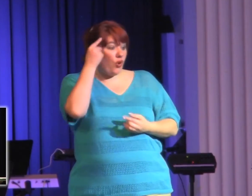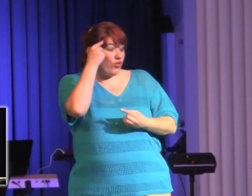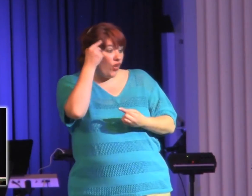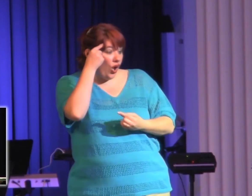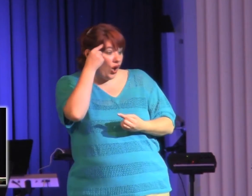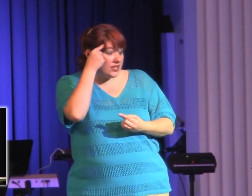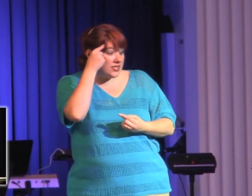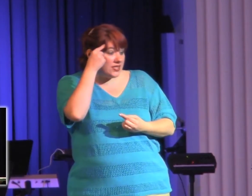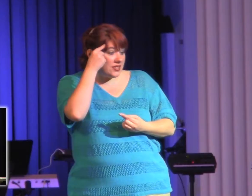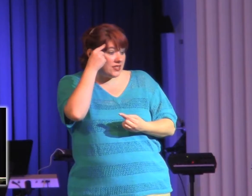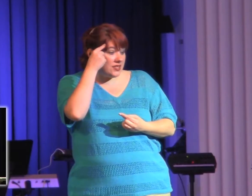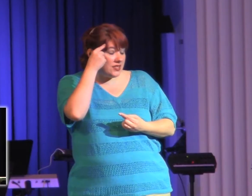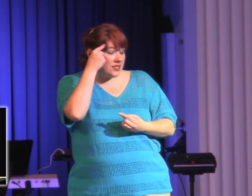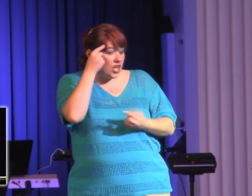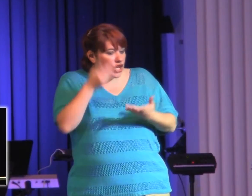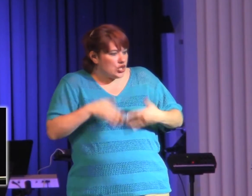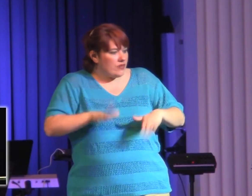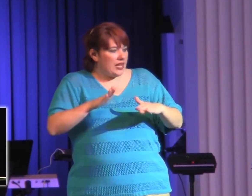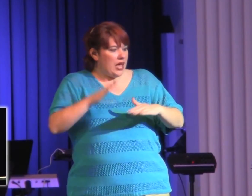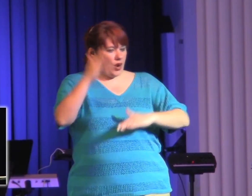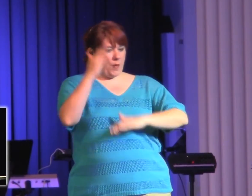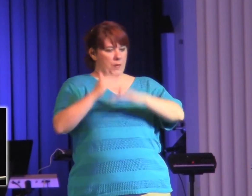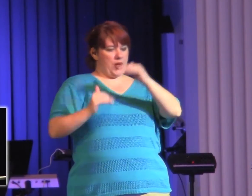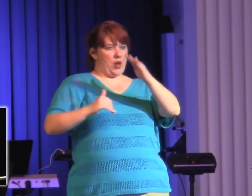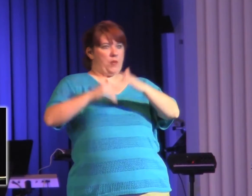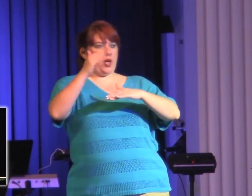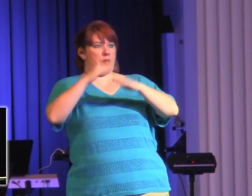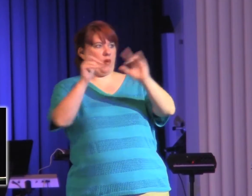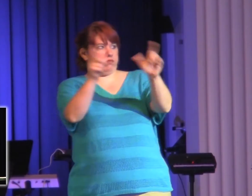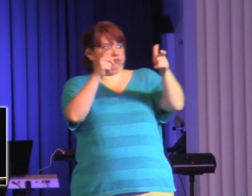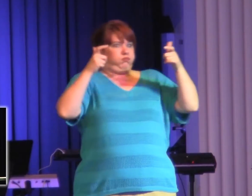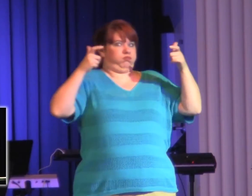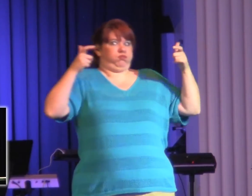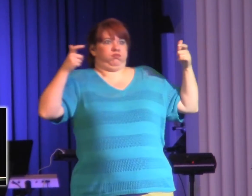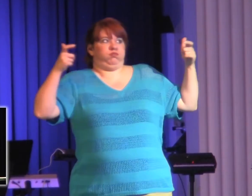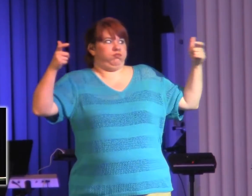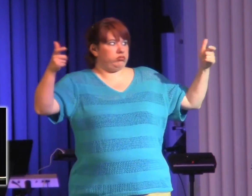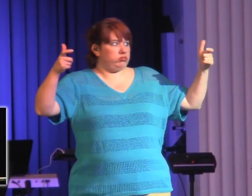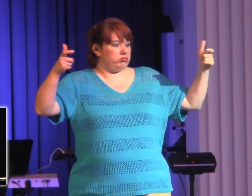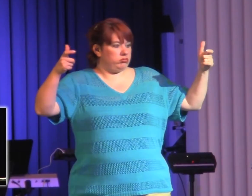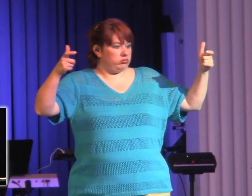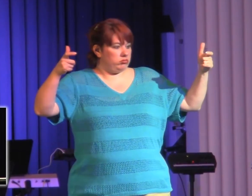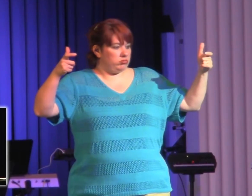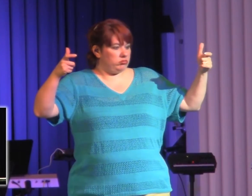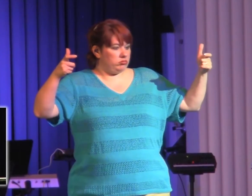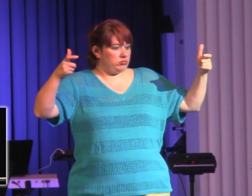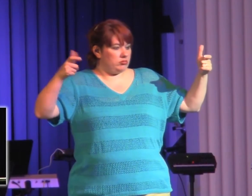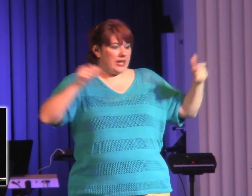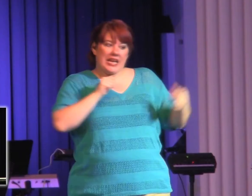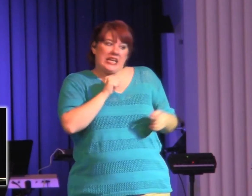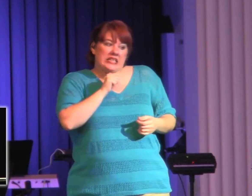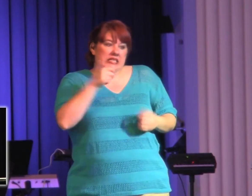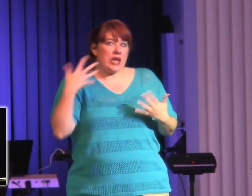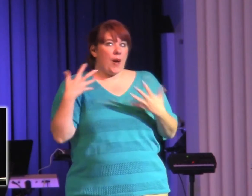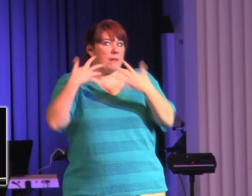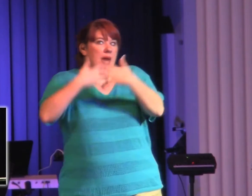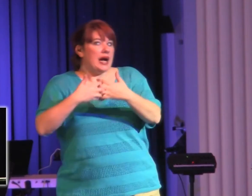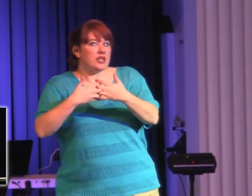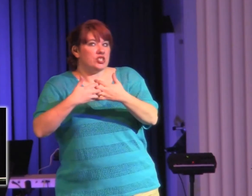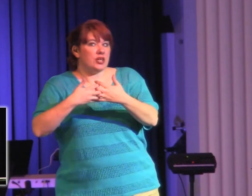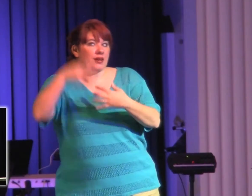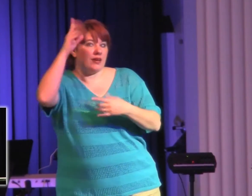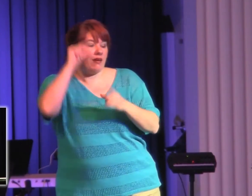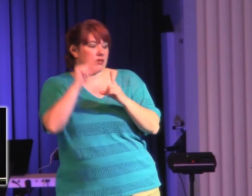and you're allowing them to get outside of the captivity of the truth of the Word of God. See,